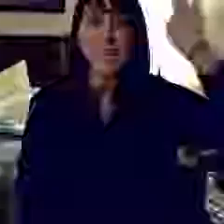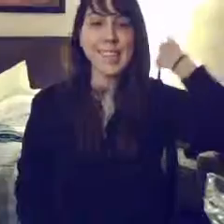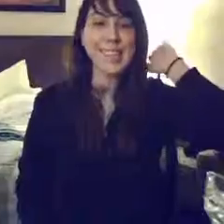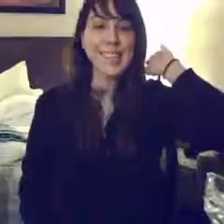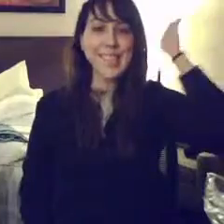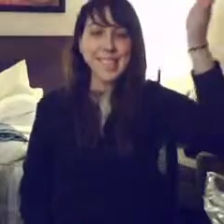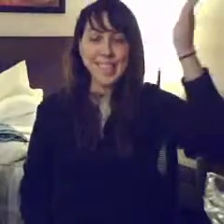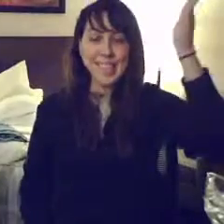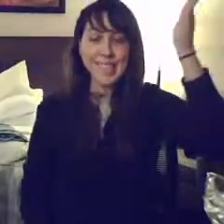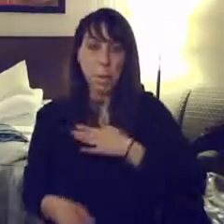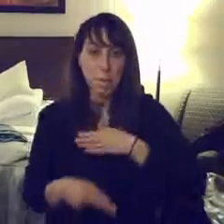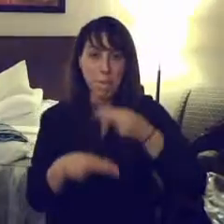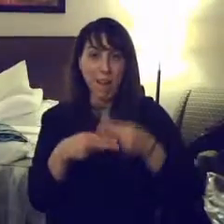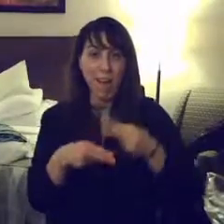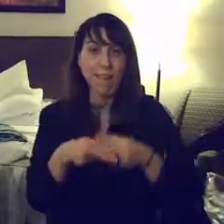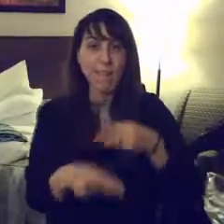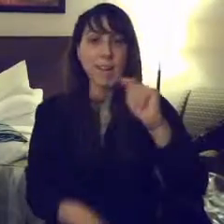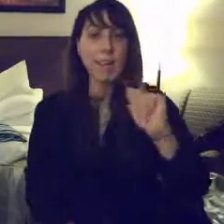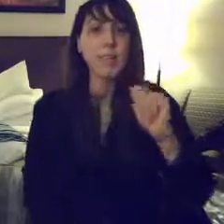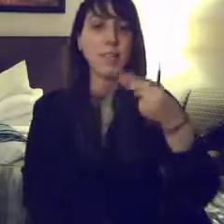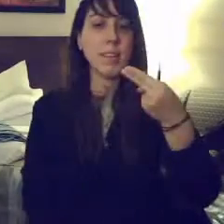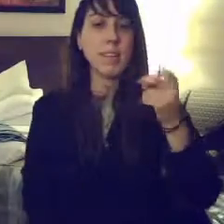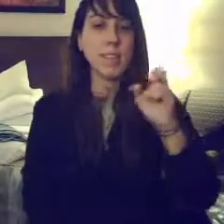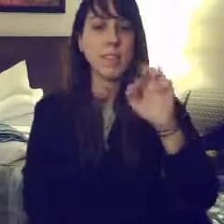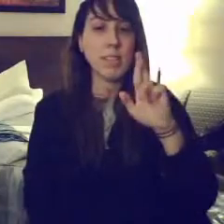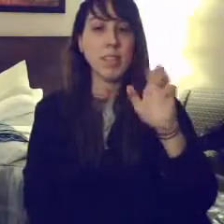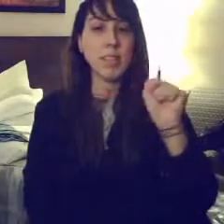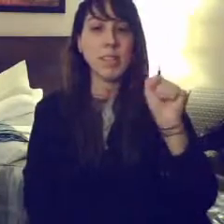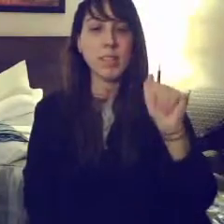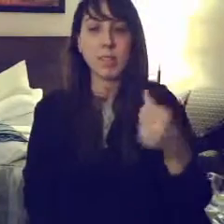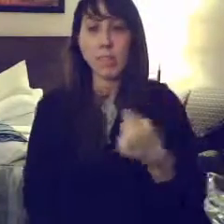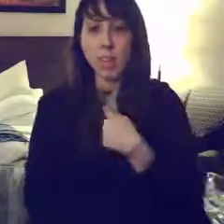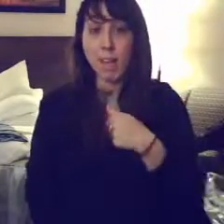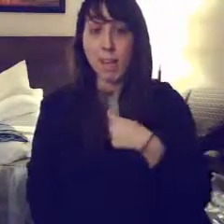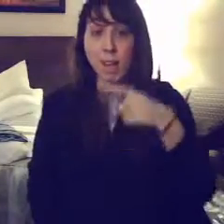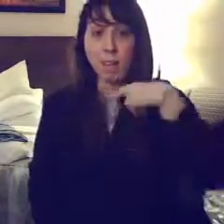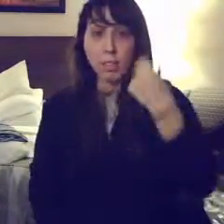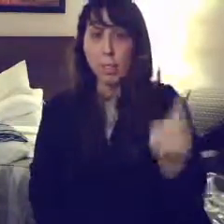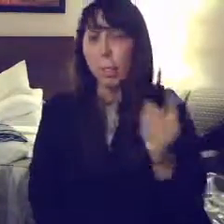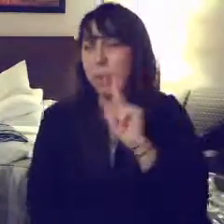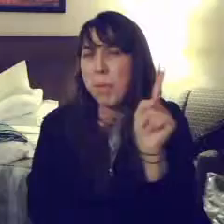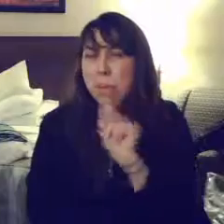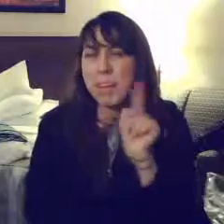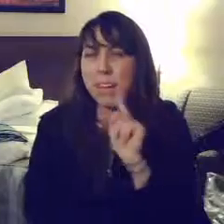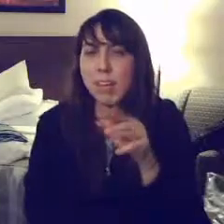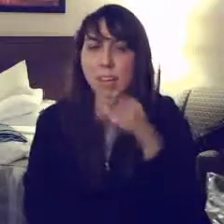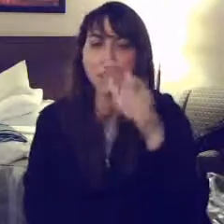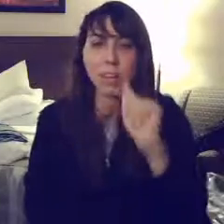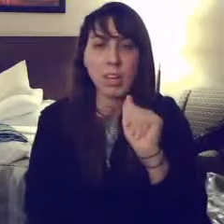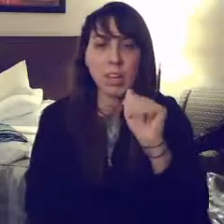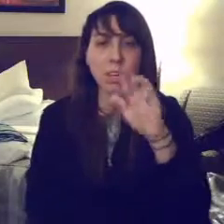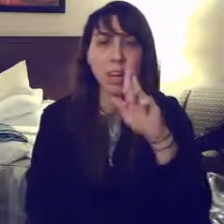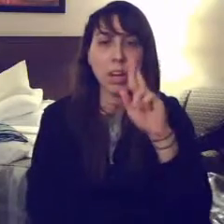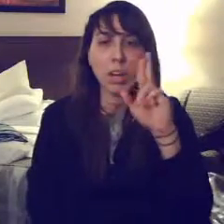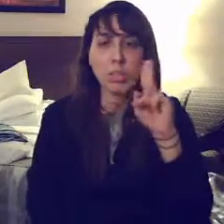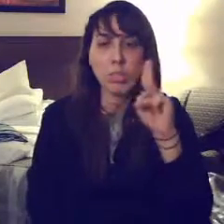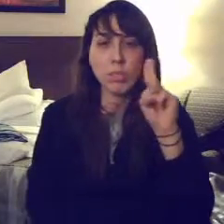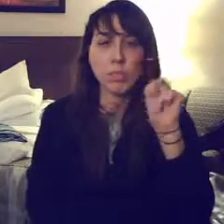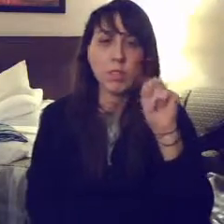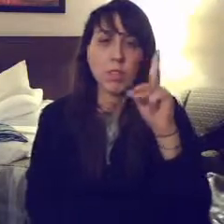Enjoy the landscape, maybe take pictures outside. Never inspired me by being so strong and being so